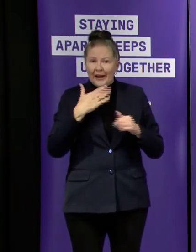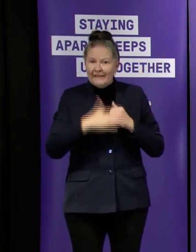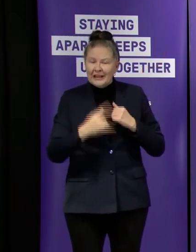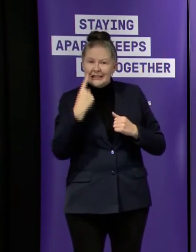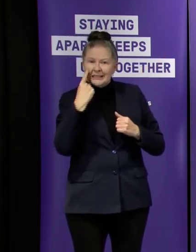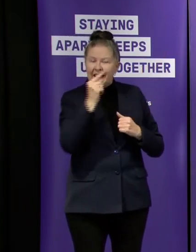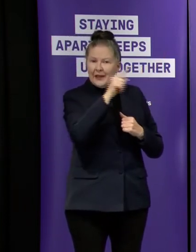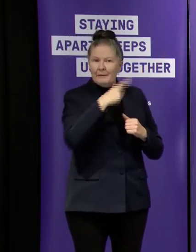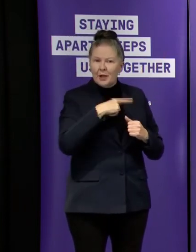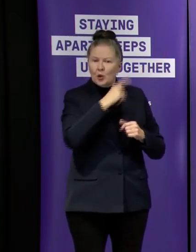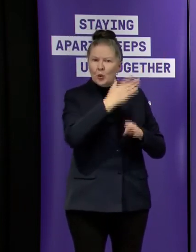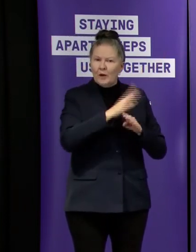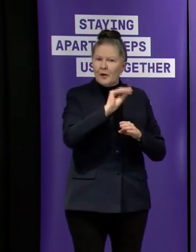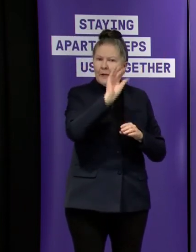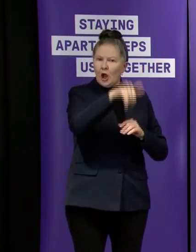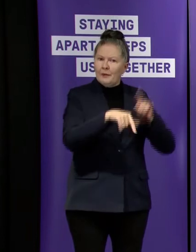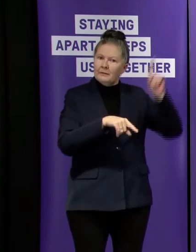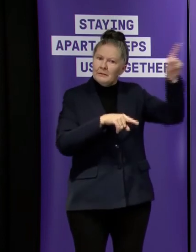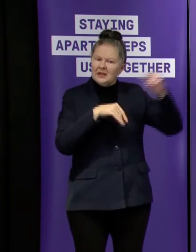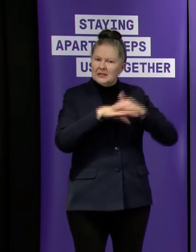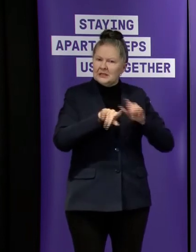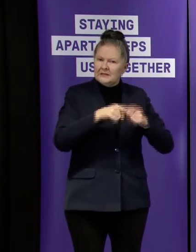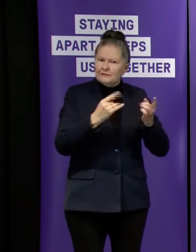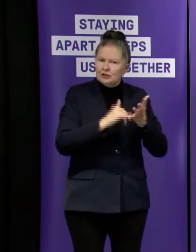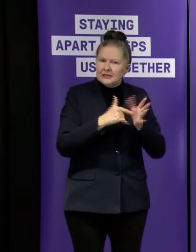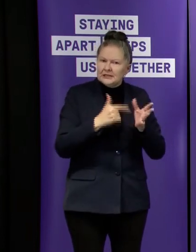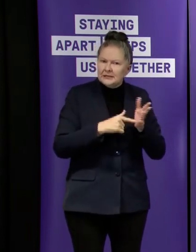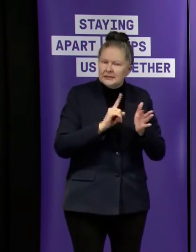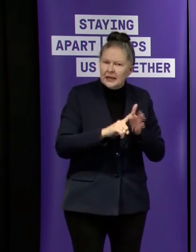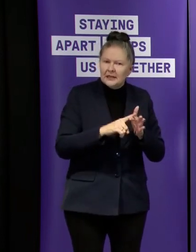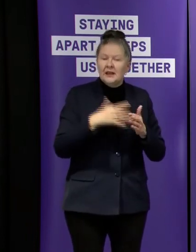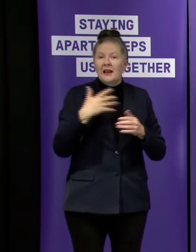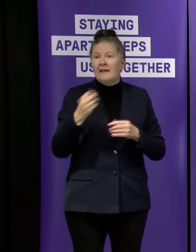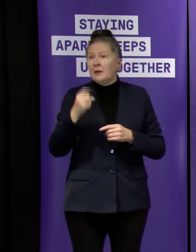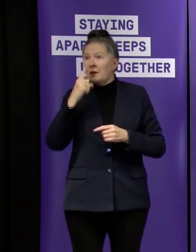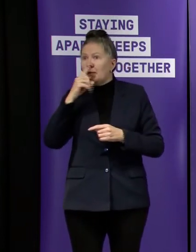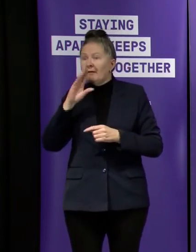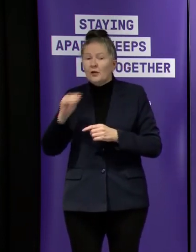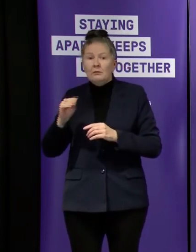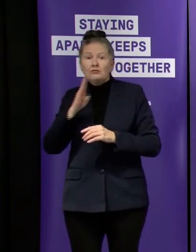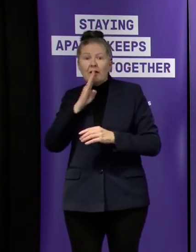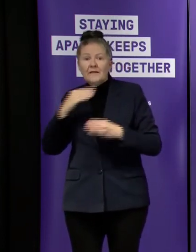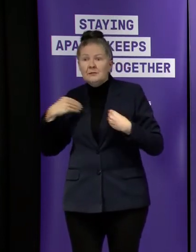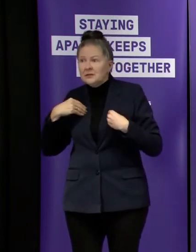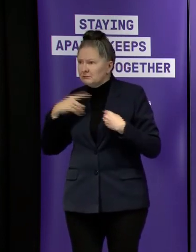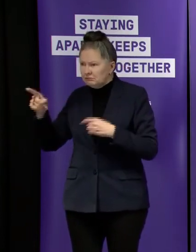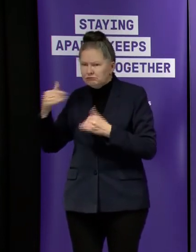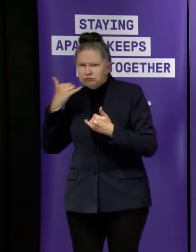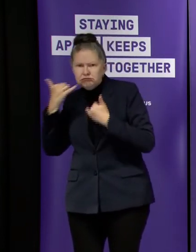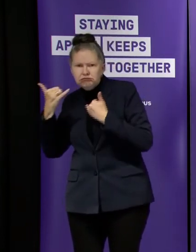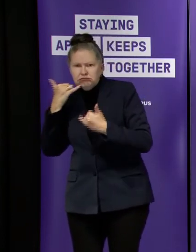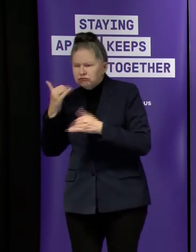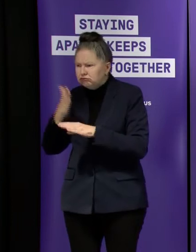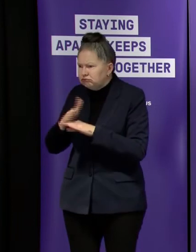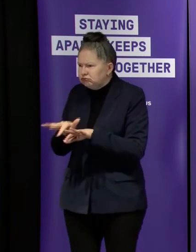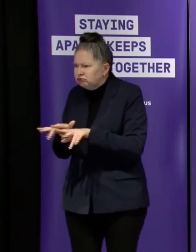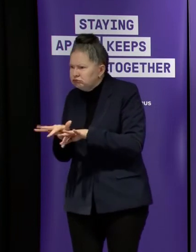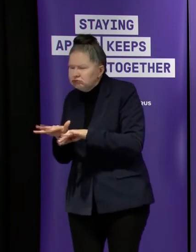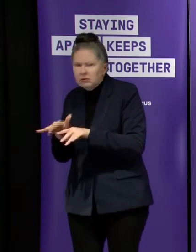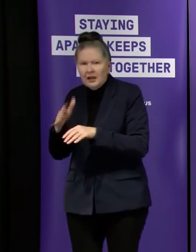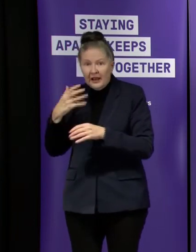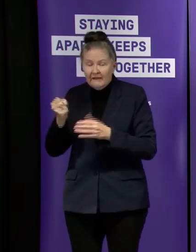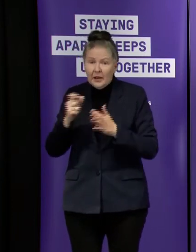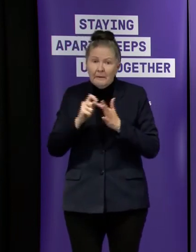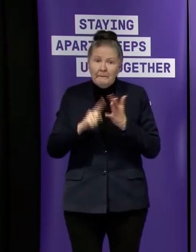and then there's private sector people who are working really hard and then there's uh a number of other commonwealth public servants that are doing that work too